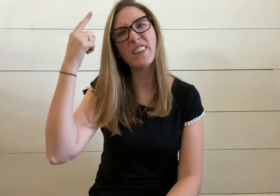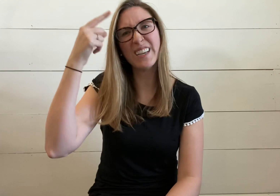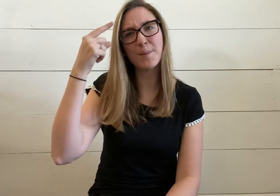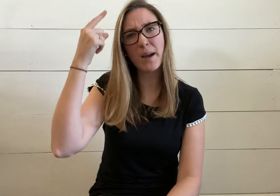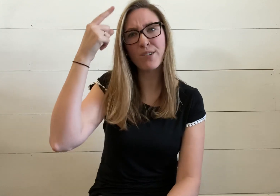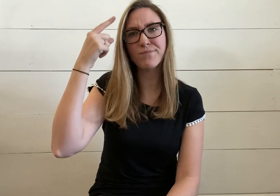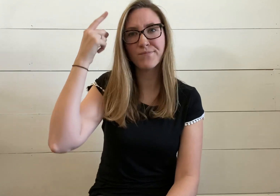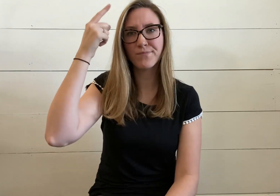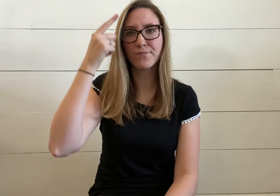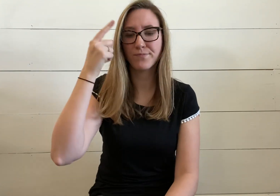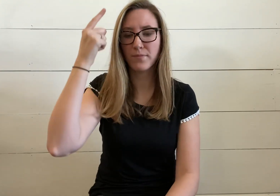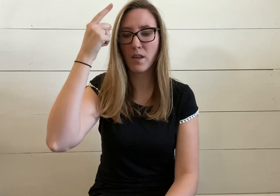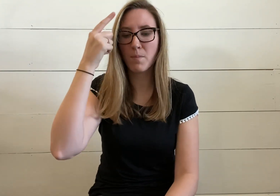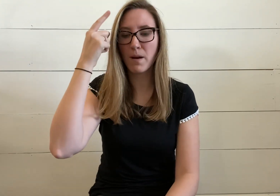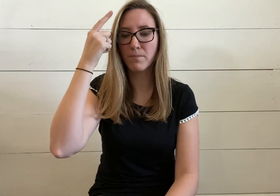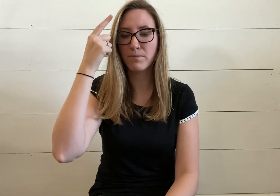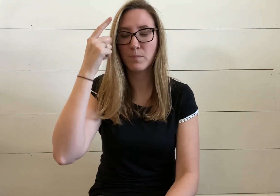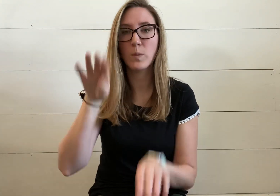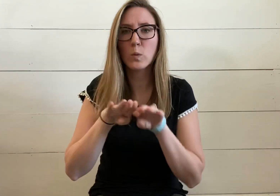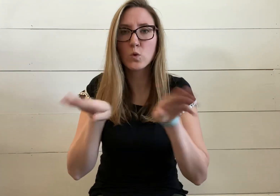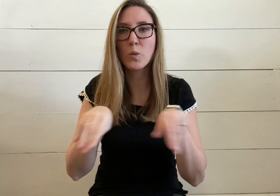think about, think about, swim,